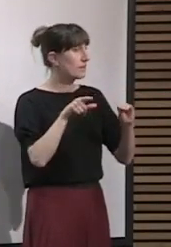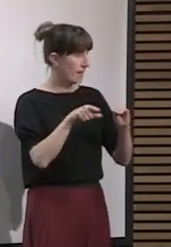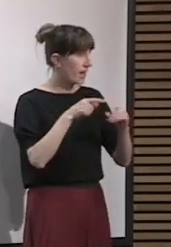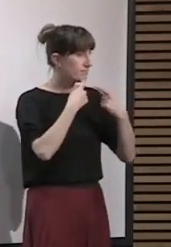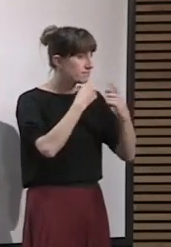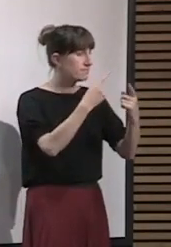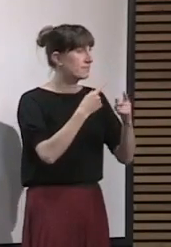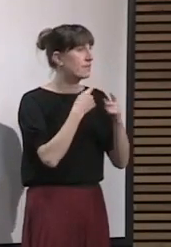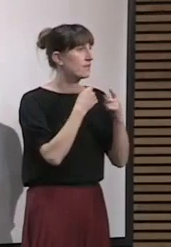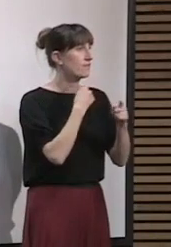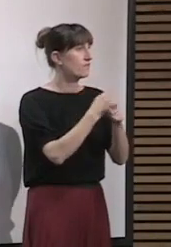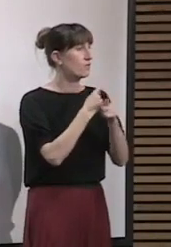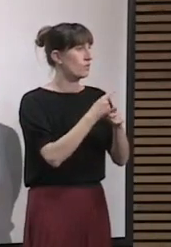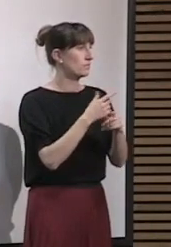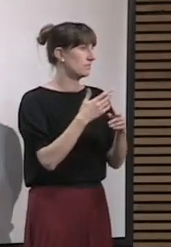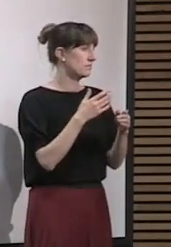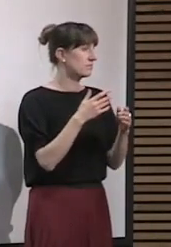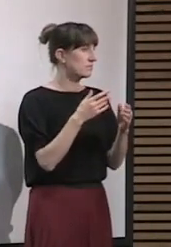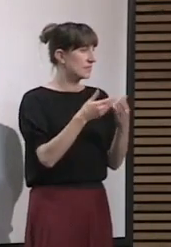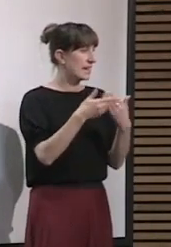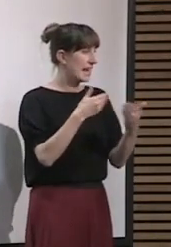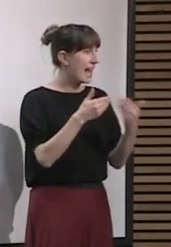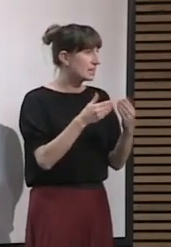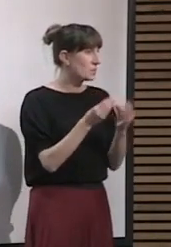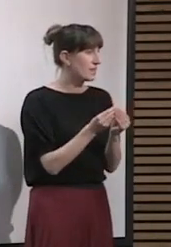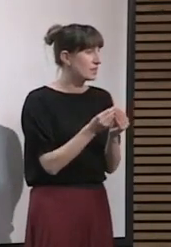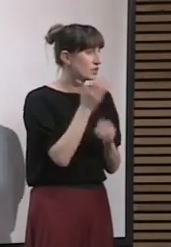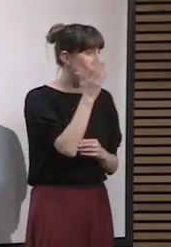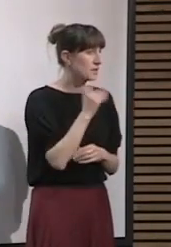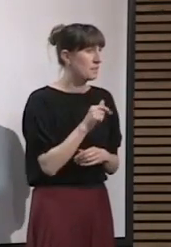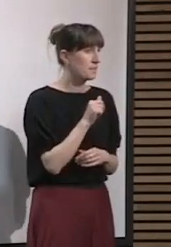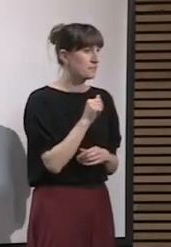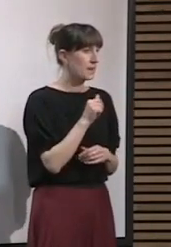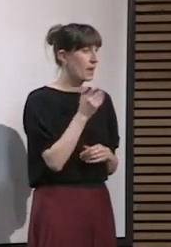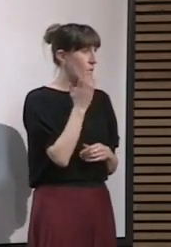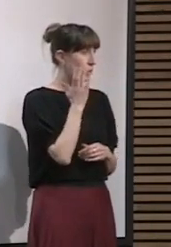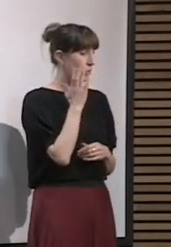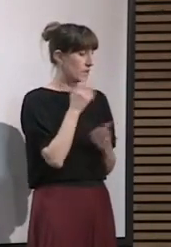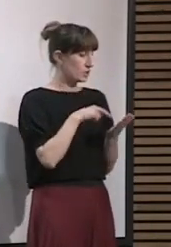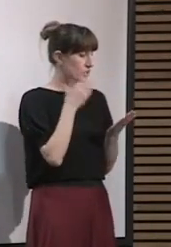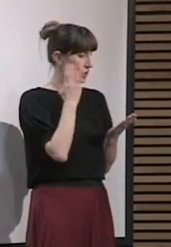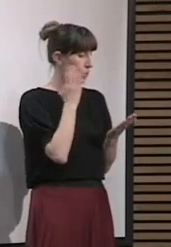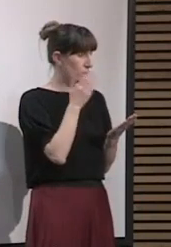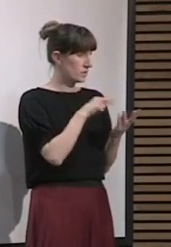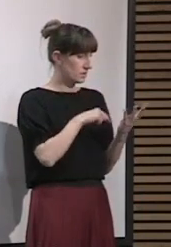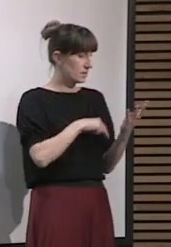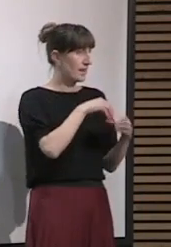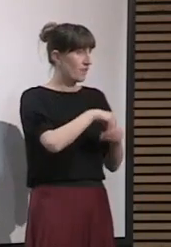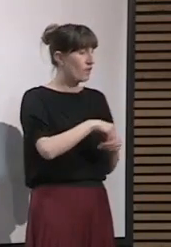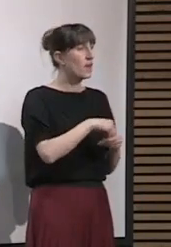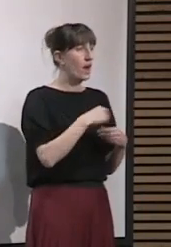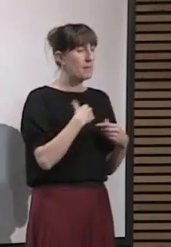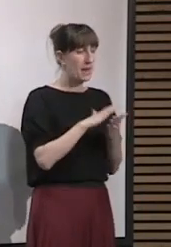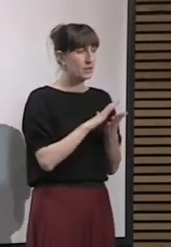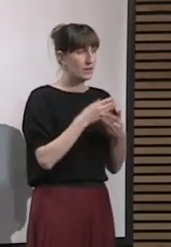in liaison with schools but I'm certainly happy to get that information of when each school was first informed and how they were informed. Is